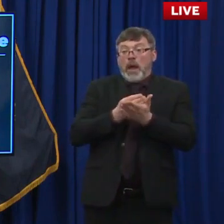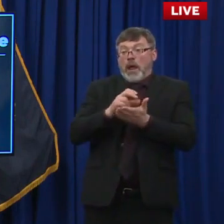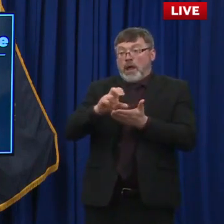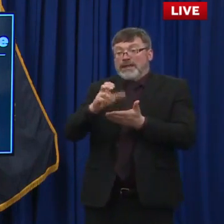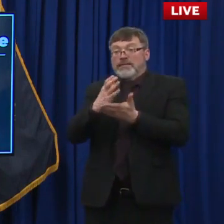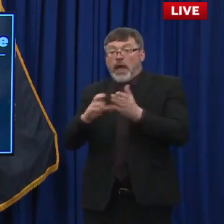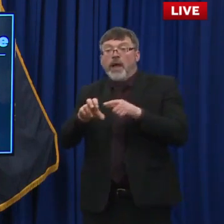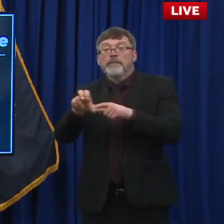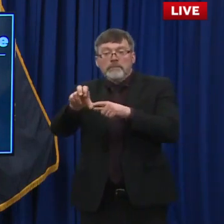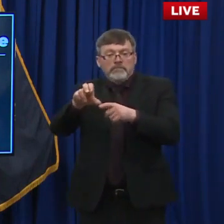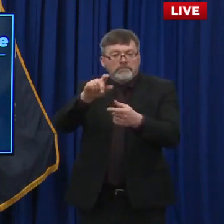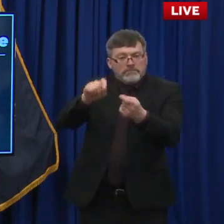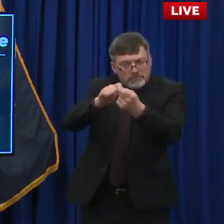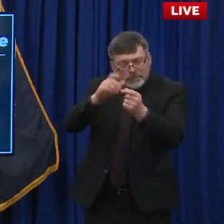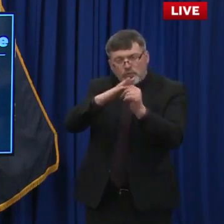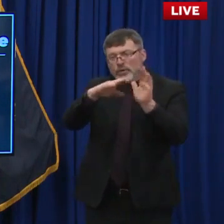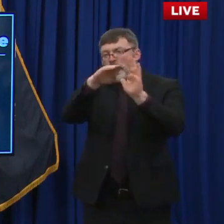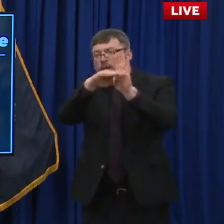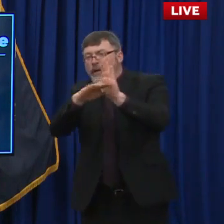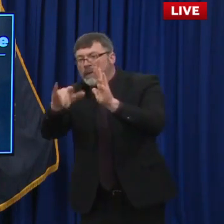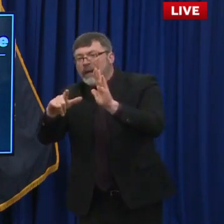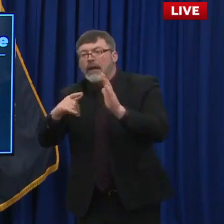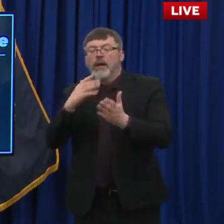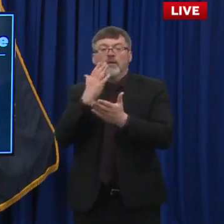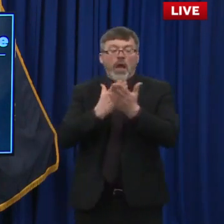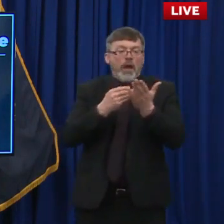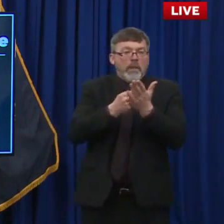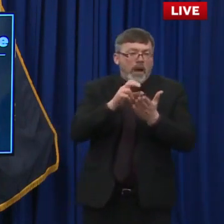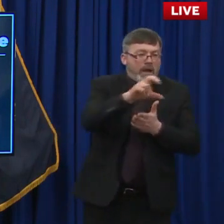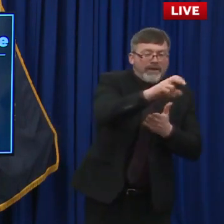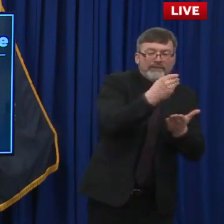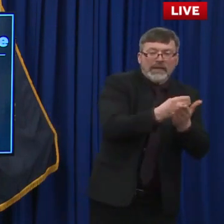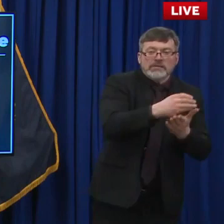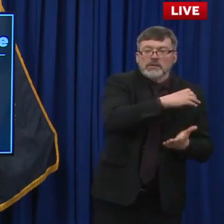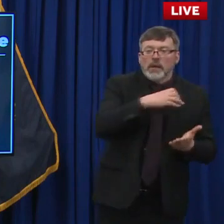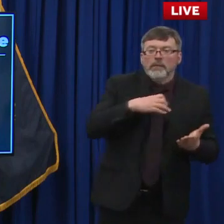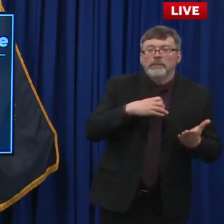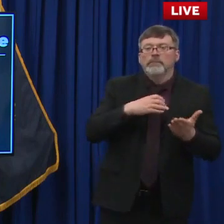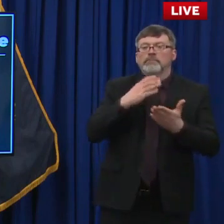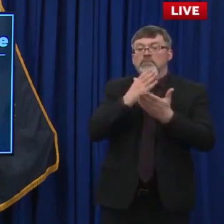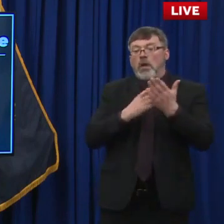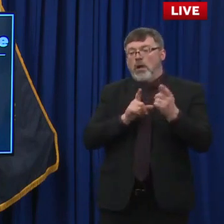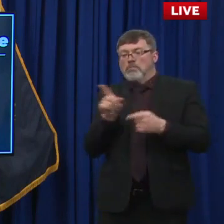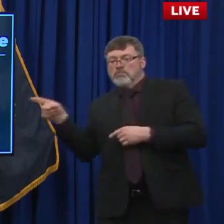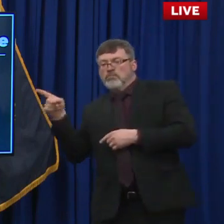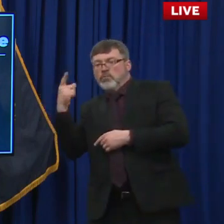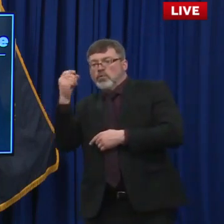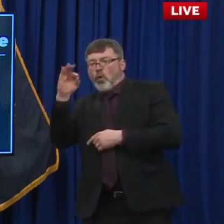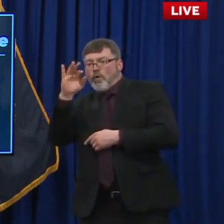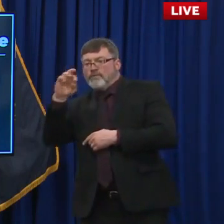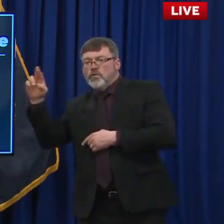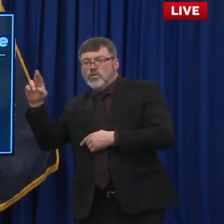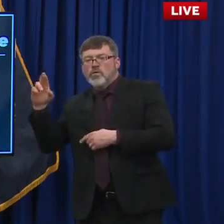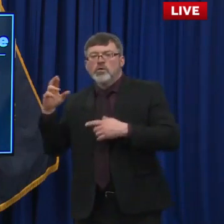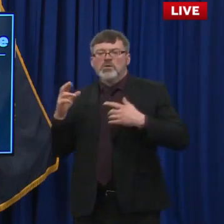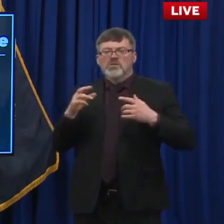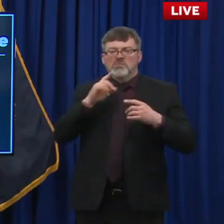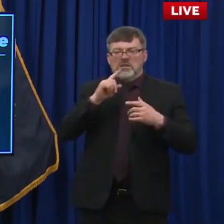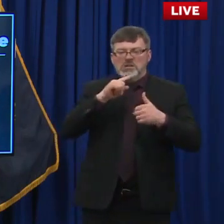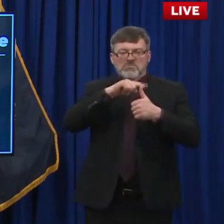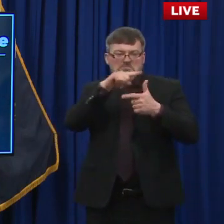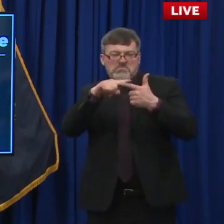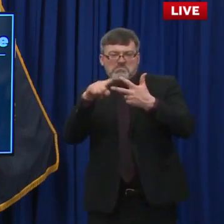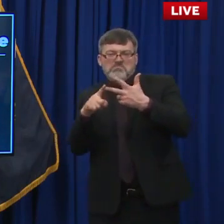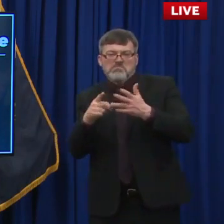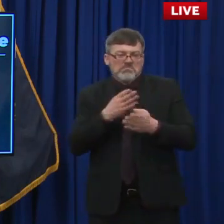like. Certain dollars will probably run directly through Gopher, uh, which we still have. Gopher will be there to ensure accountability and transparency in this